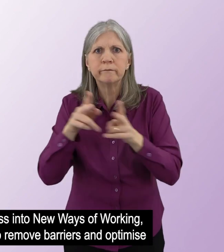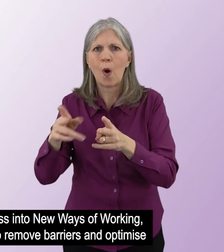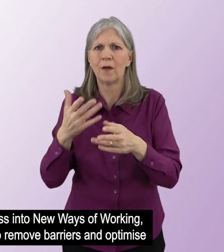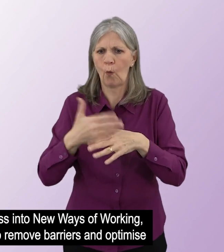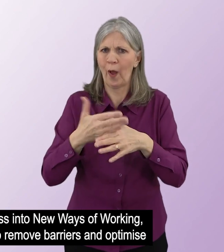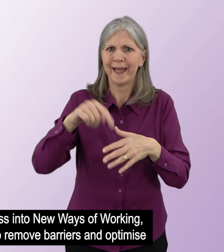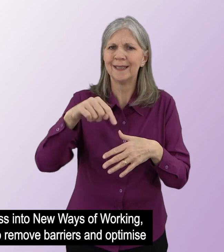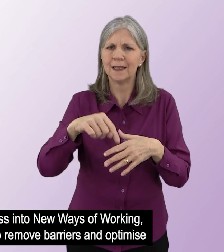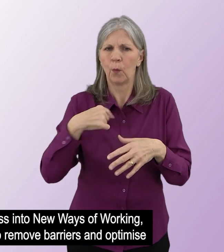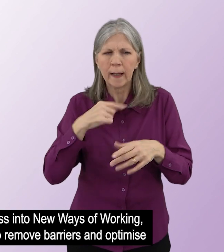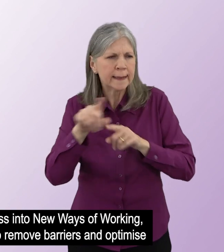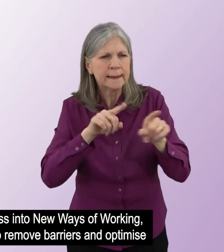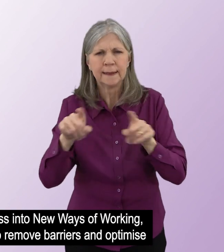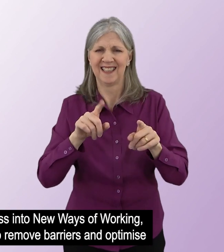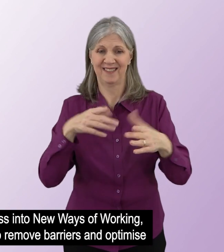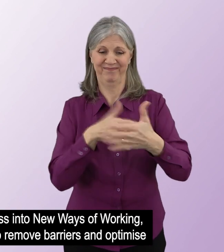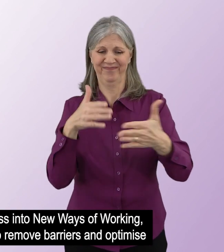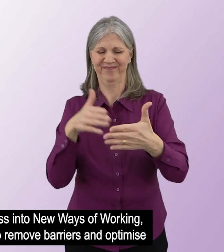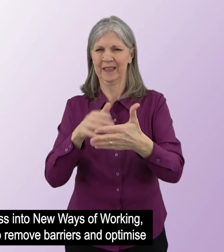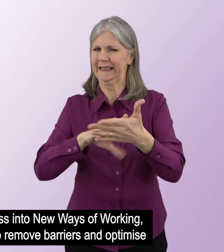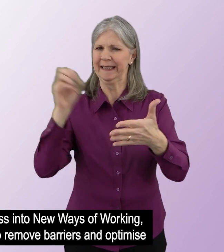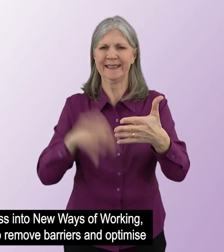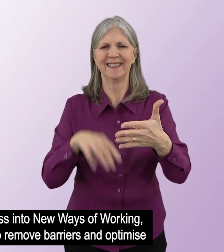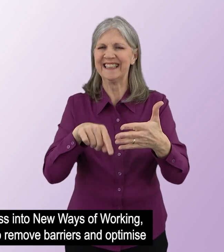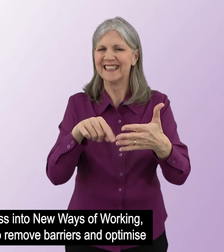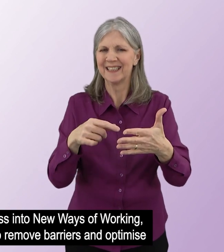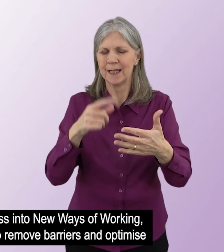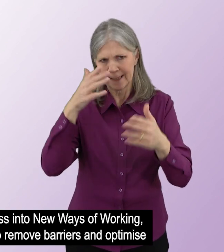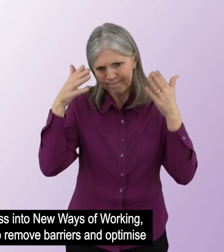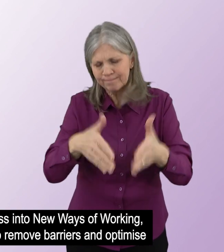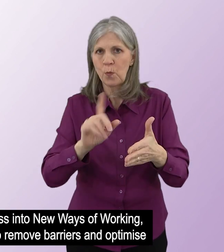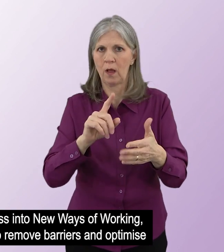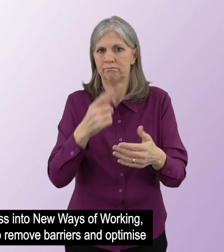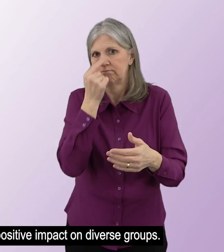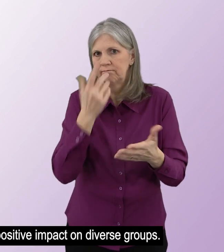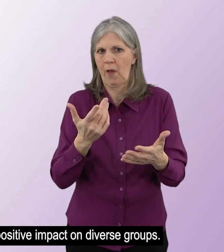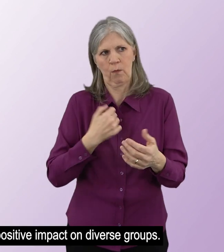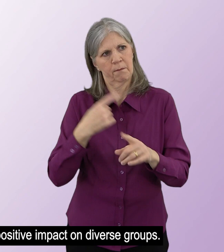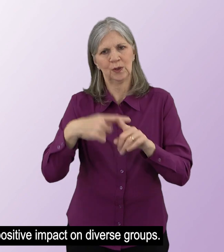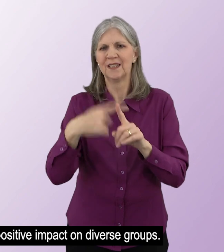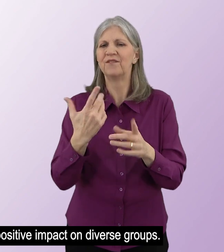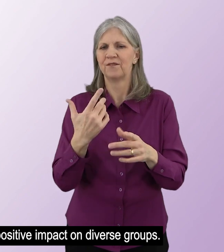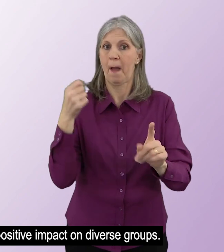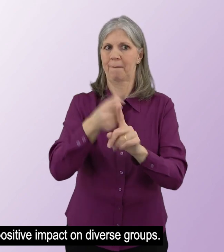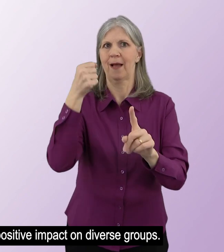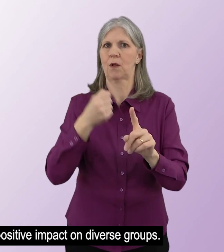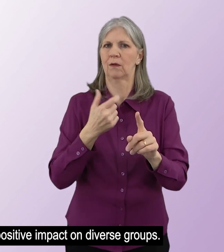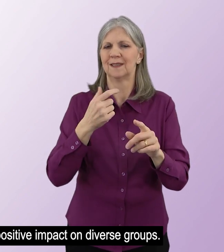As we progress into new ways of working, we will seek to remove barriers and optimise the potential for positive